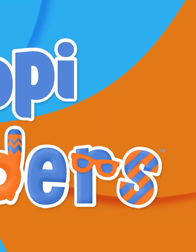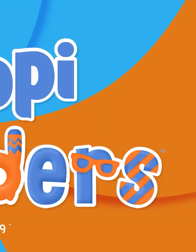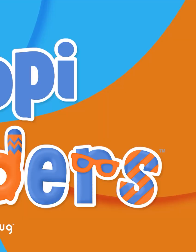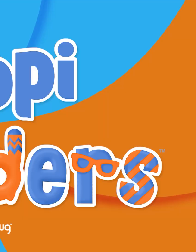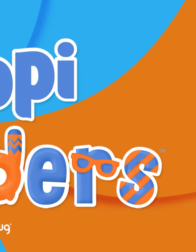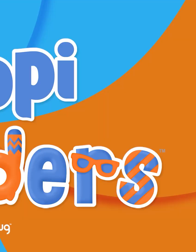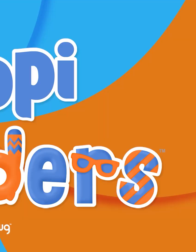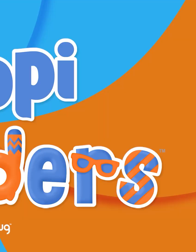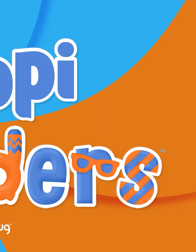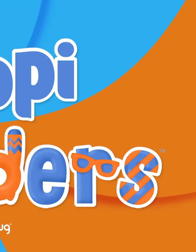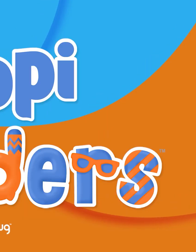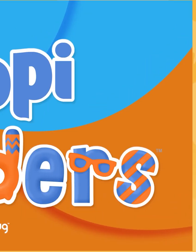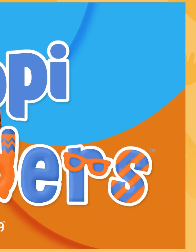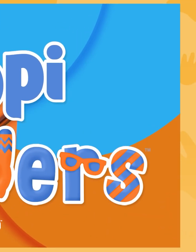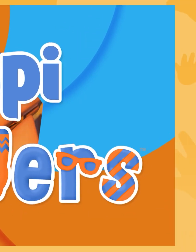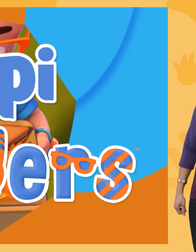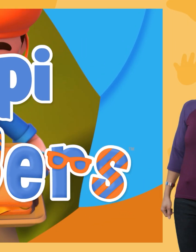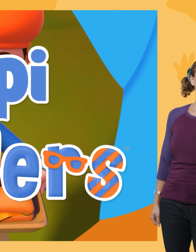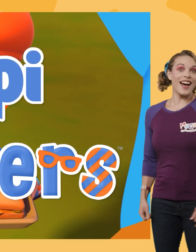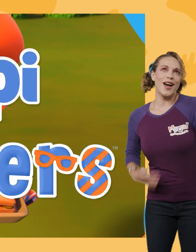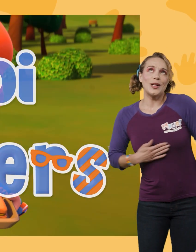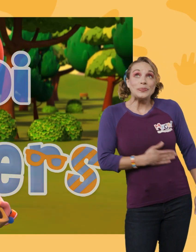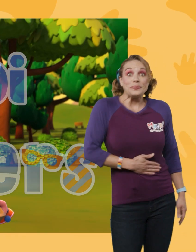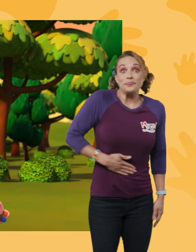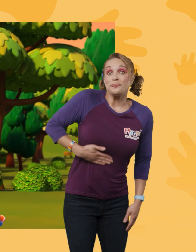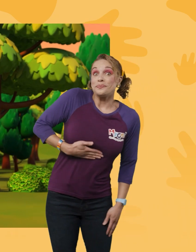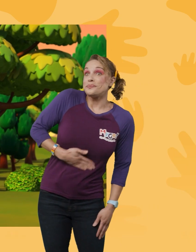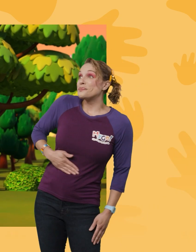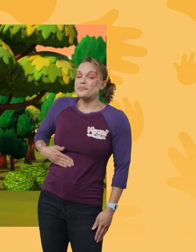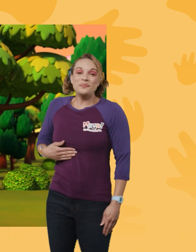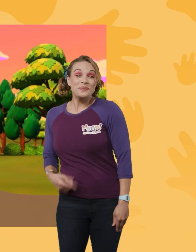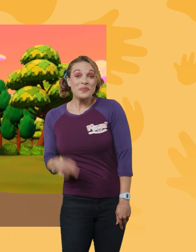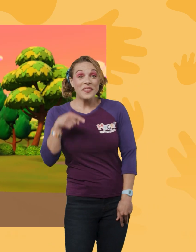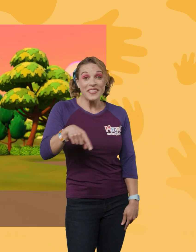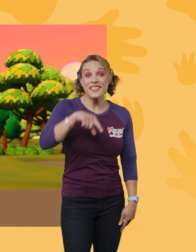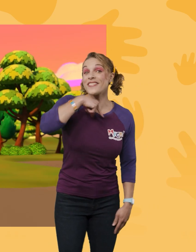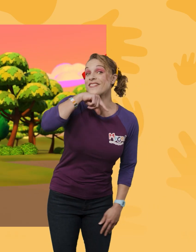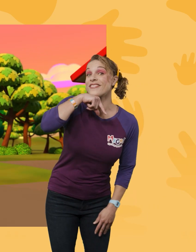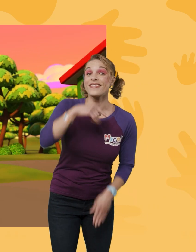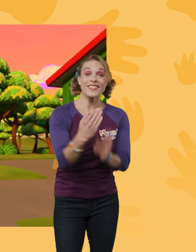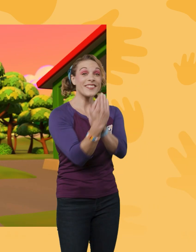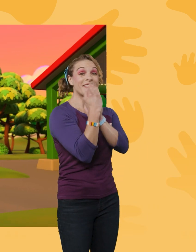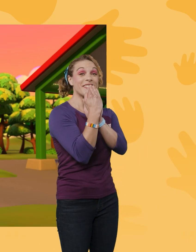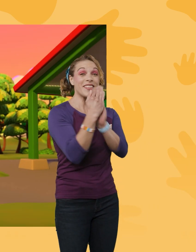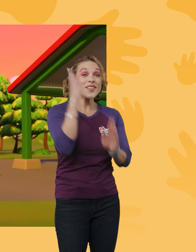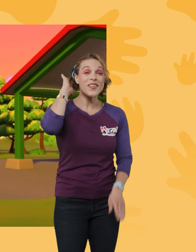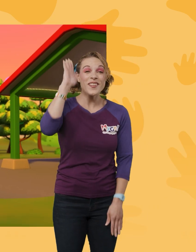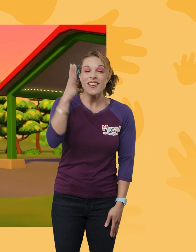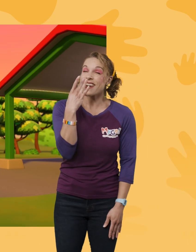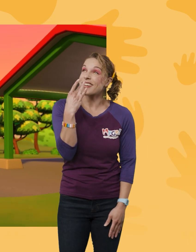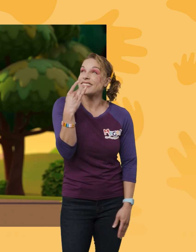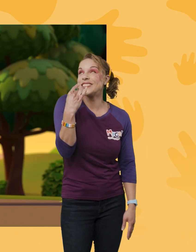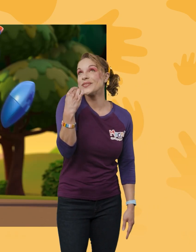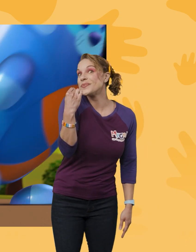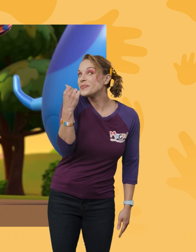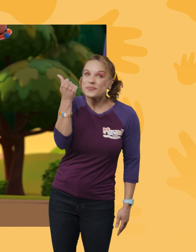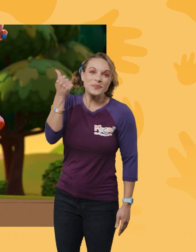Blippi! Mmm, yum! These turkey sandwiches are going to be delicious!